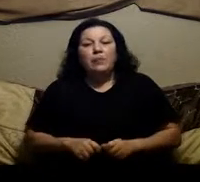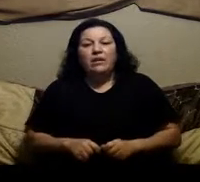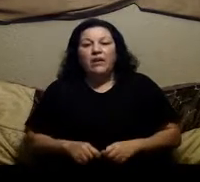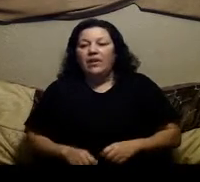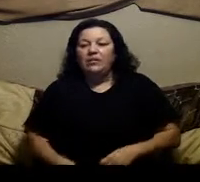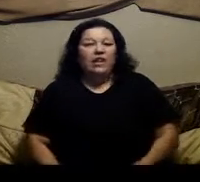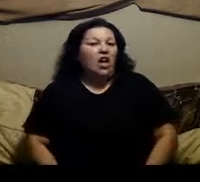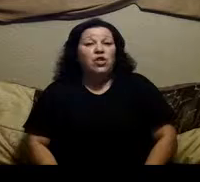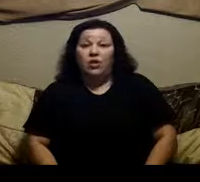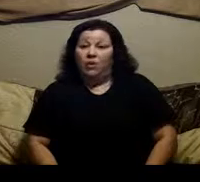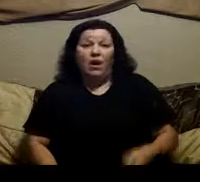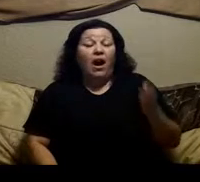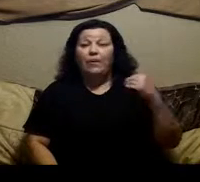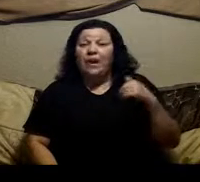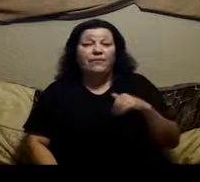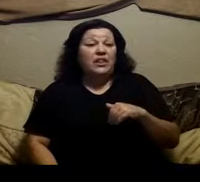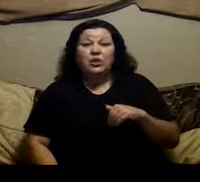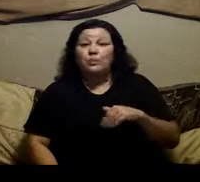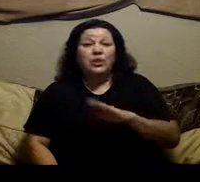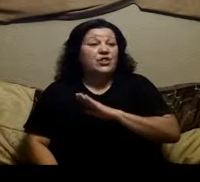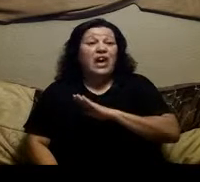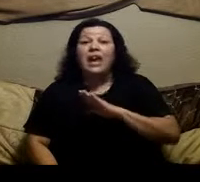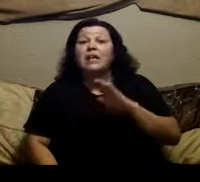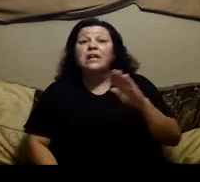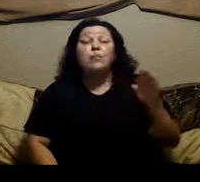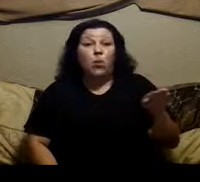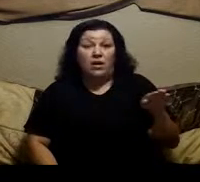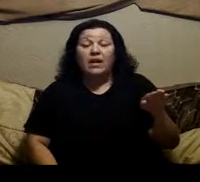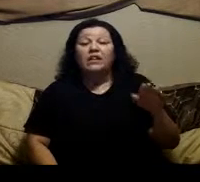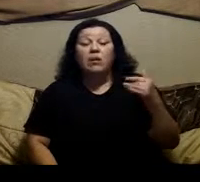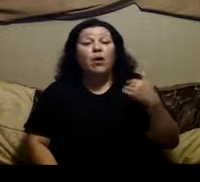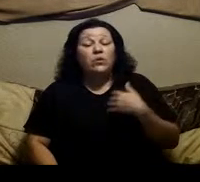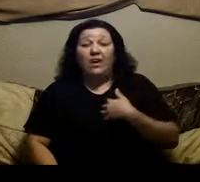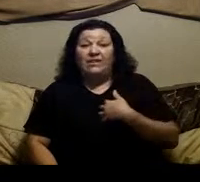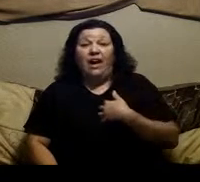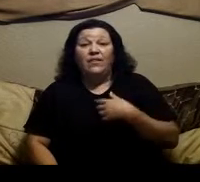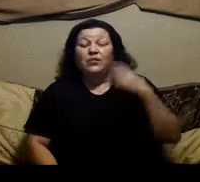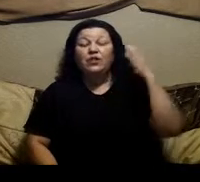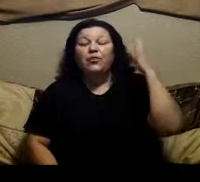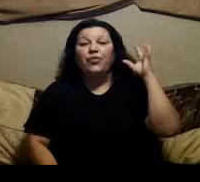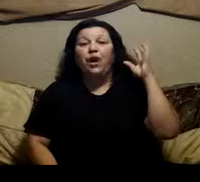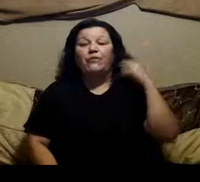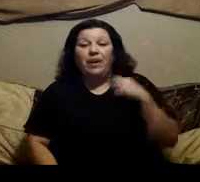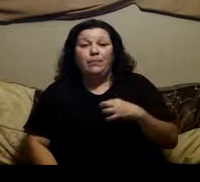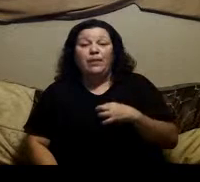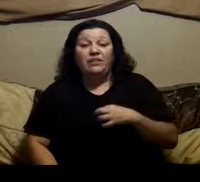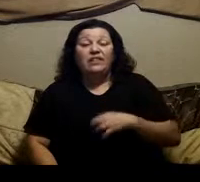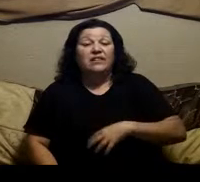a bread craving i was like no i'm not feeding you boogers anymore because i want you guys out of there just the thought of having parasites